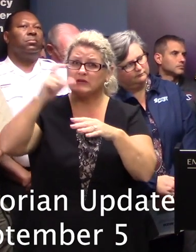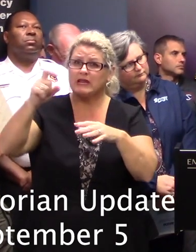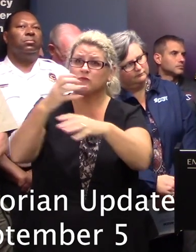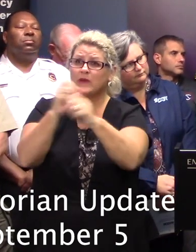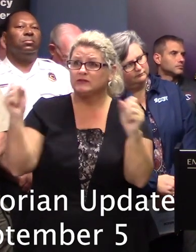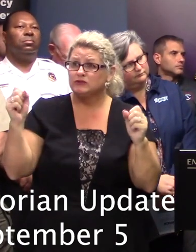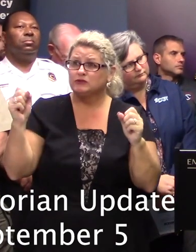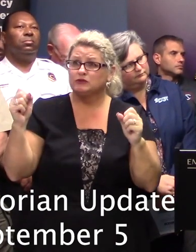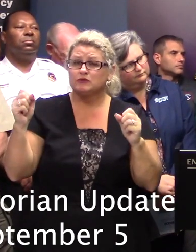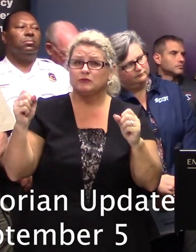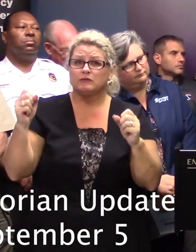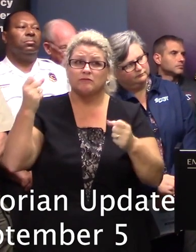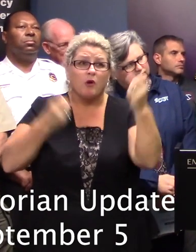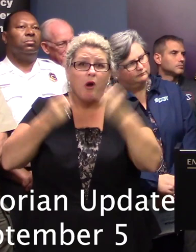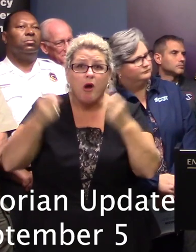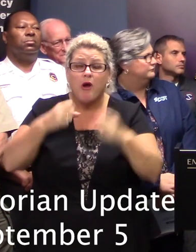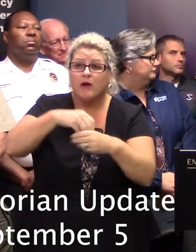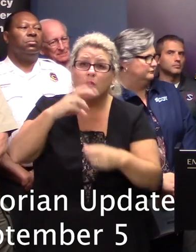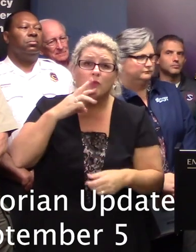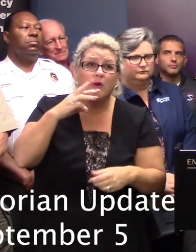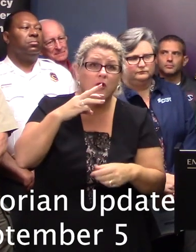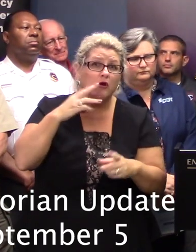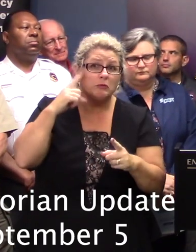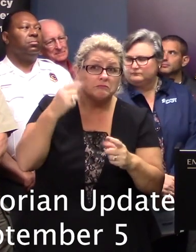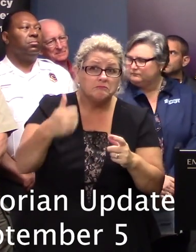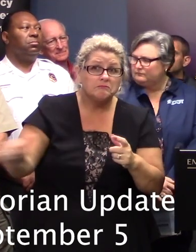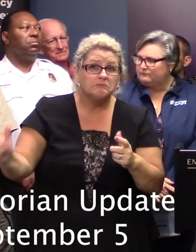from vehicles being in the water or anything along those lines.